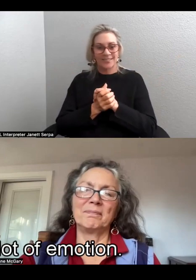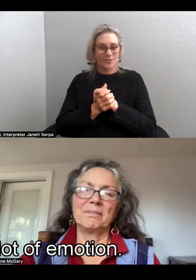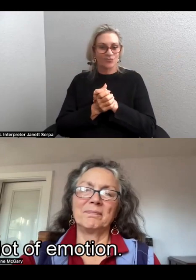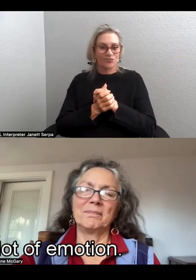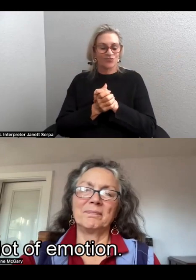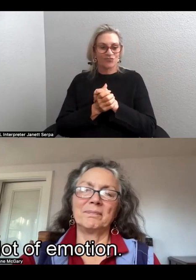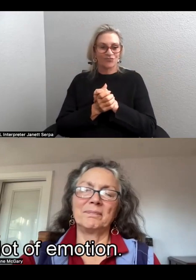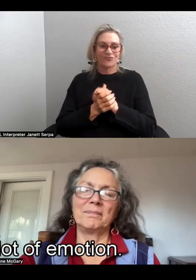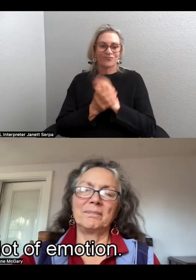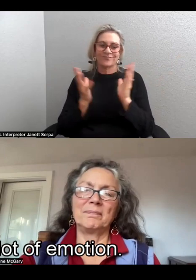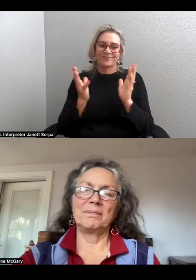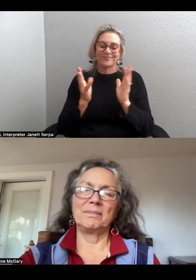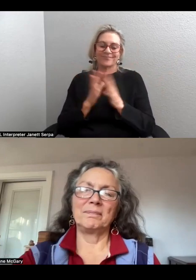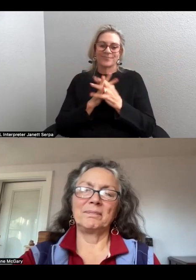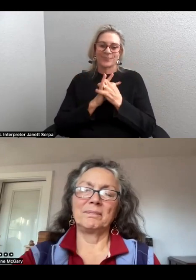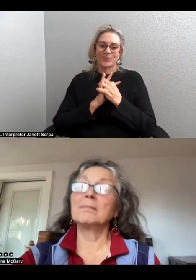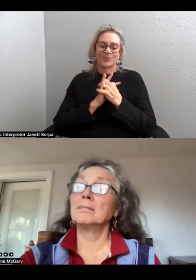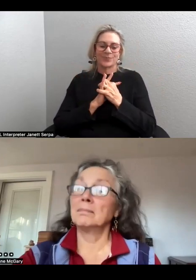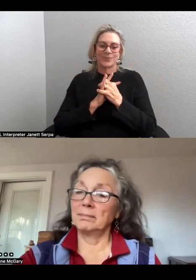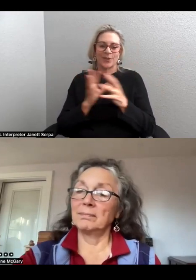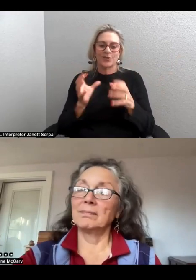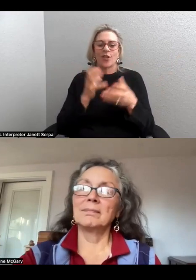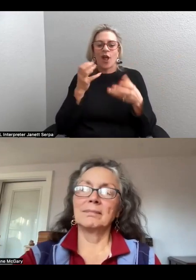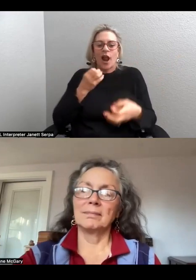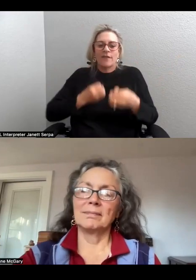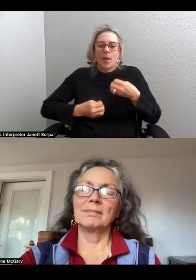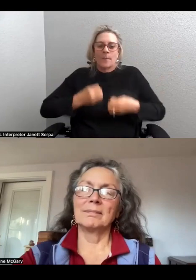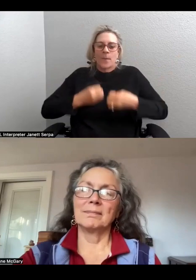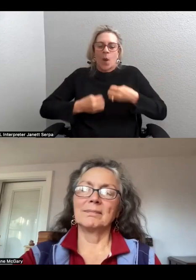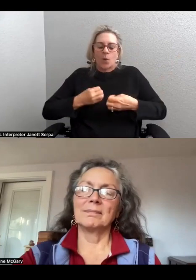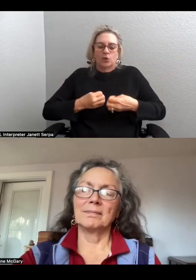Well, there's a lot of emotion. So I,